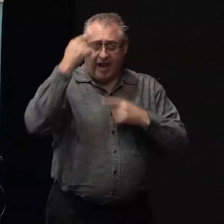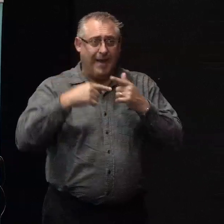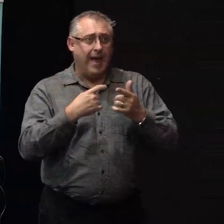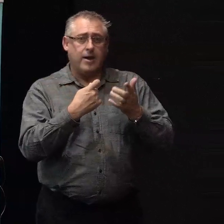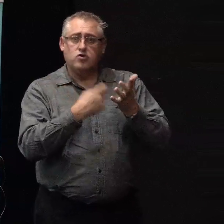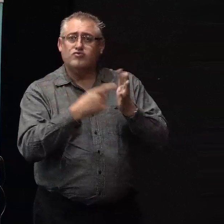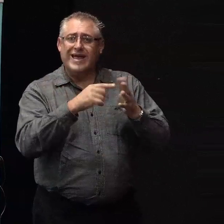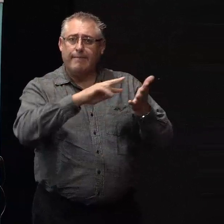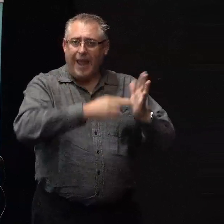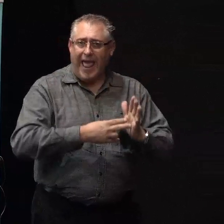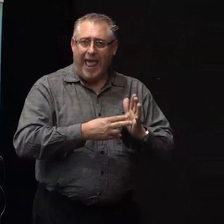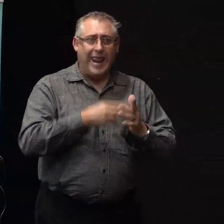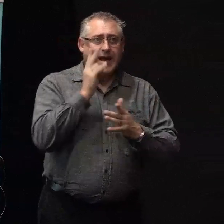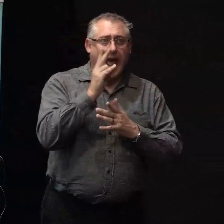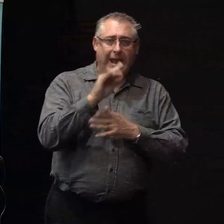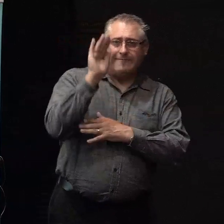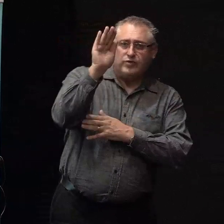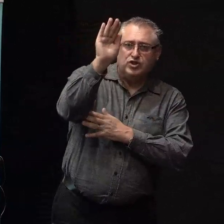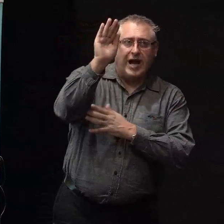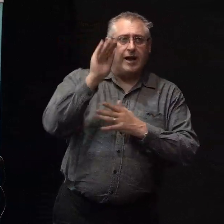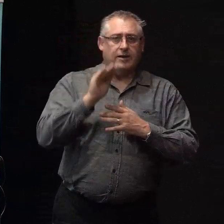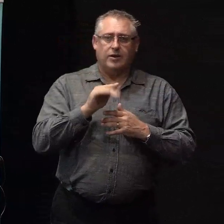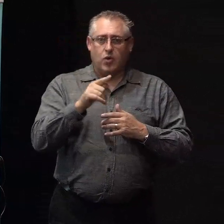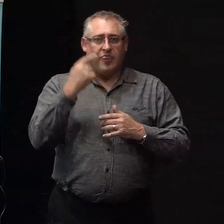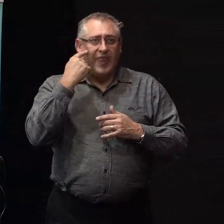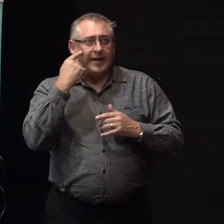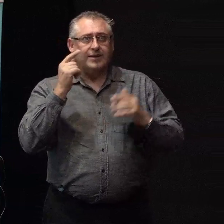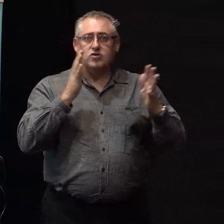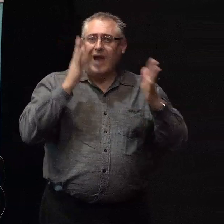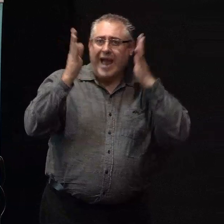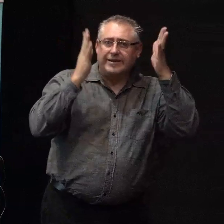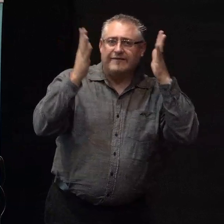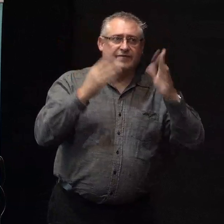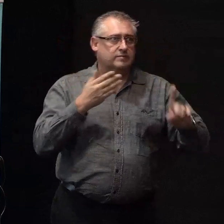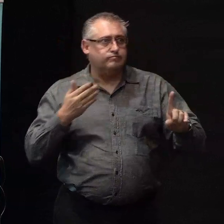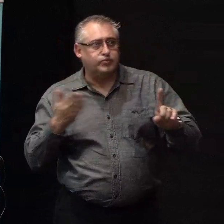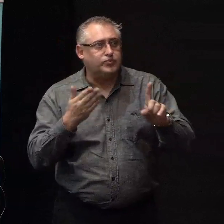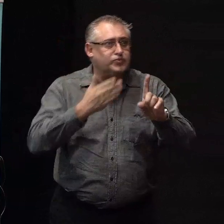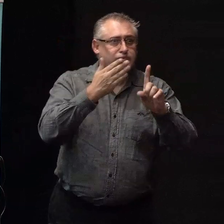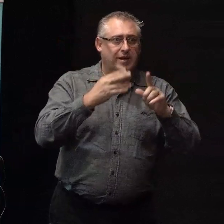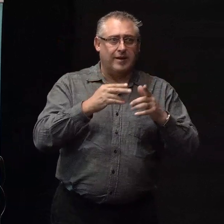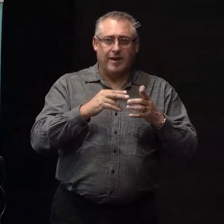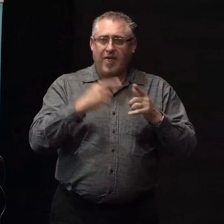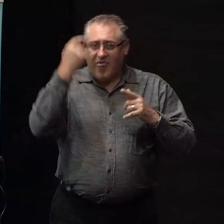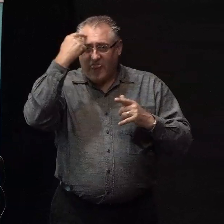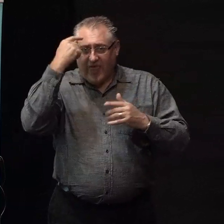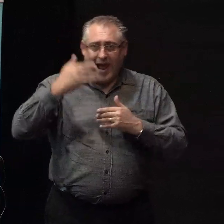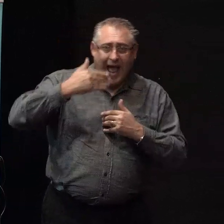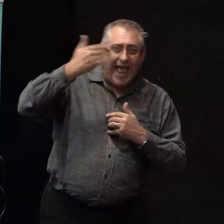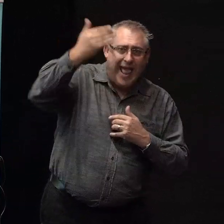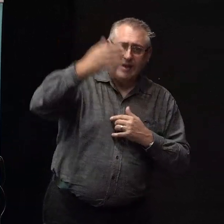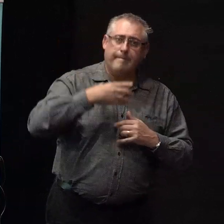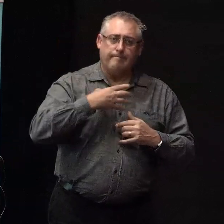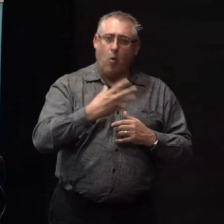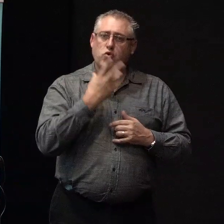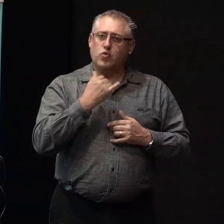future and rebuilding, you think being able to think creatively and strategically and plan and think ahead would be, you a useful thing to be able to